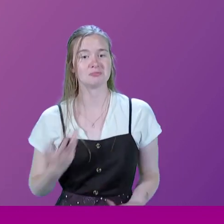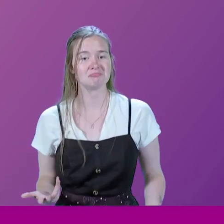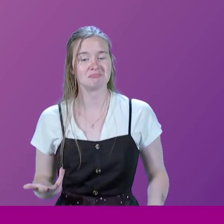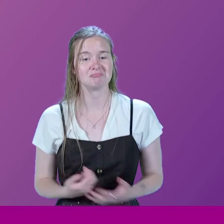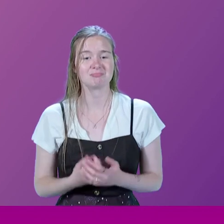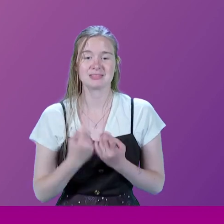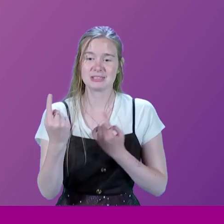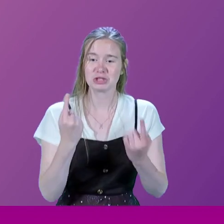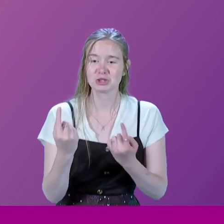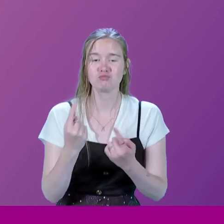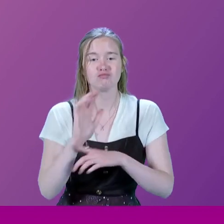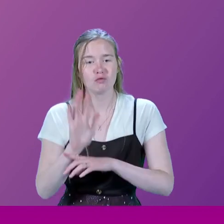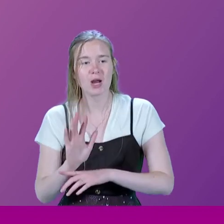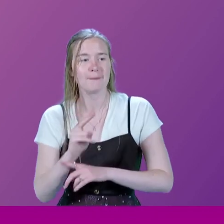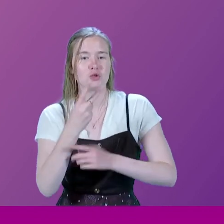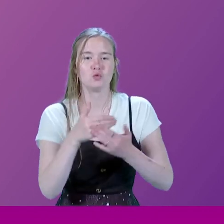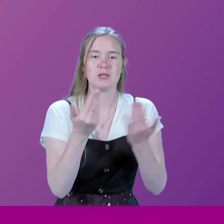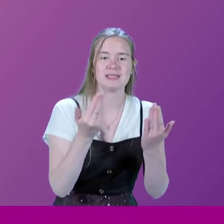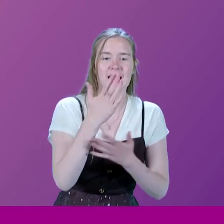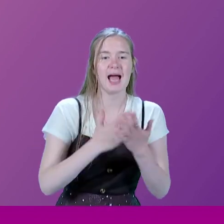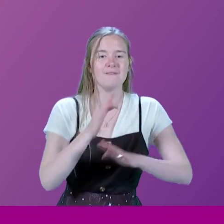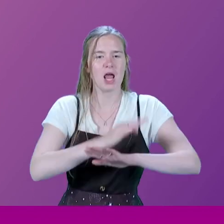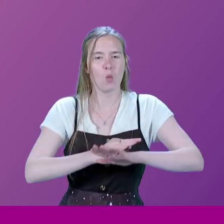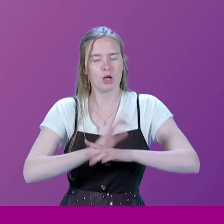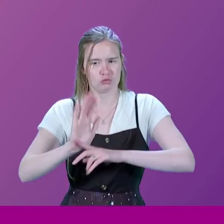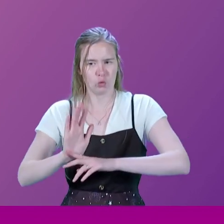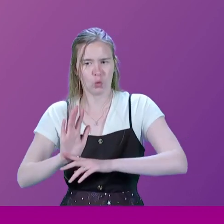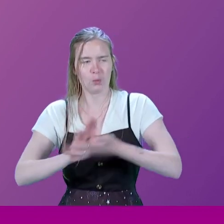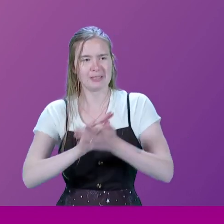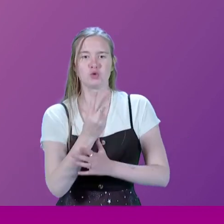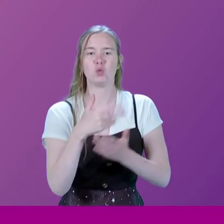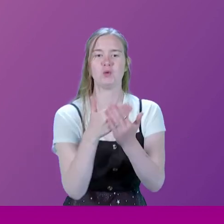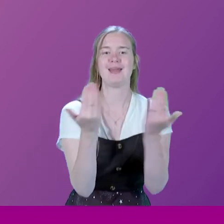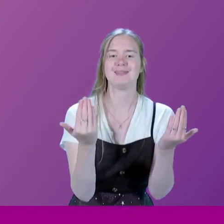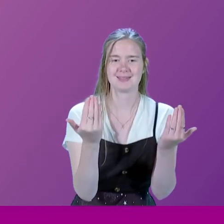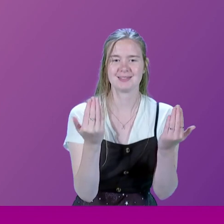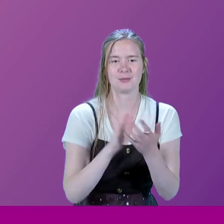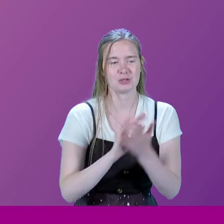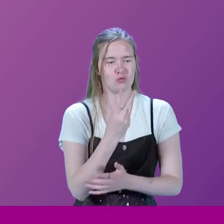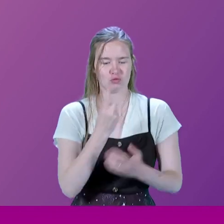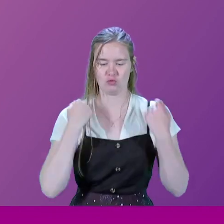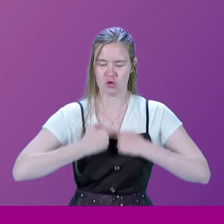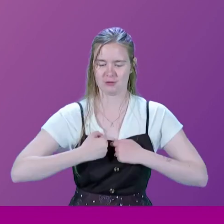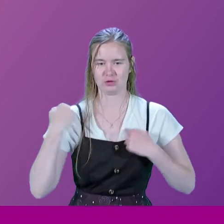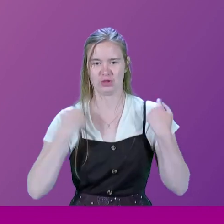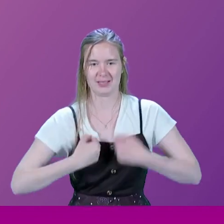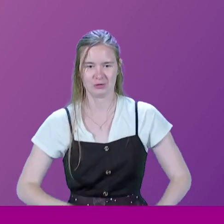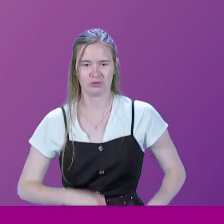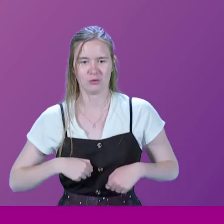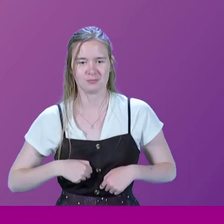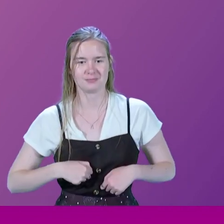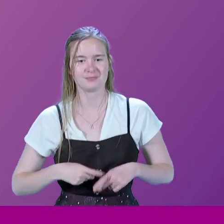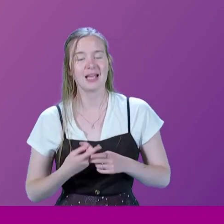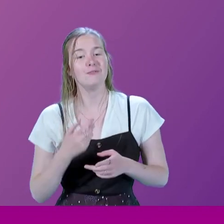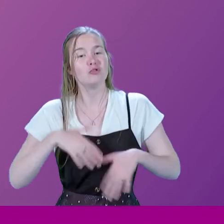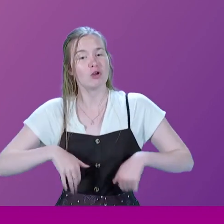each program takes two days to make. A half-hour program takes two days to make. So, two shirts, the jacket, and the trousers. If the trousers are white, obviously a